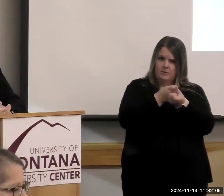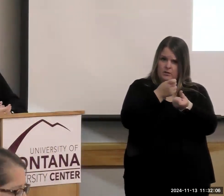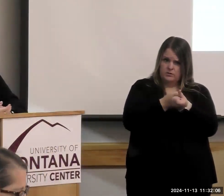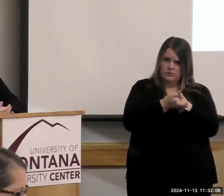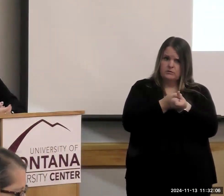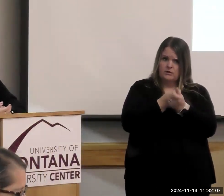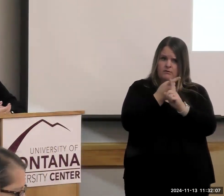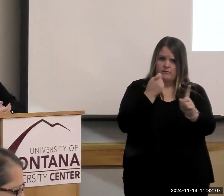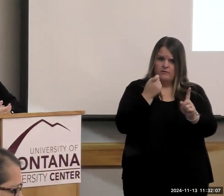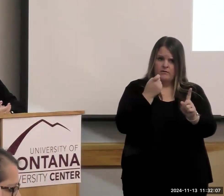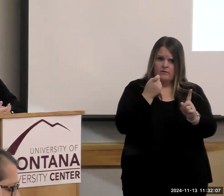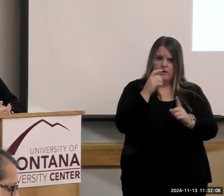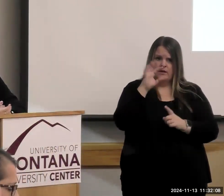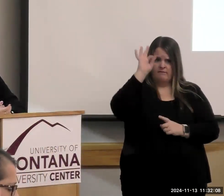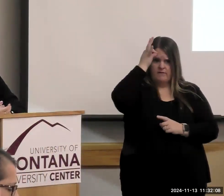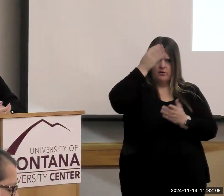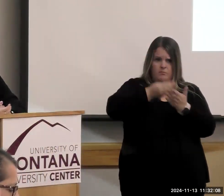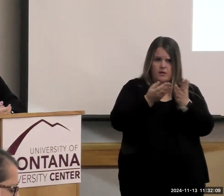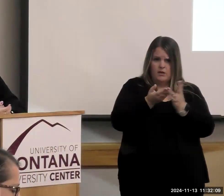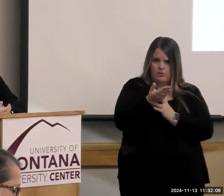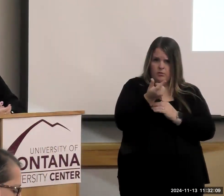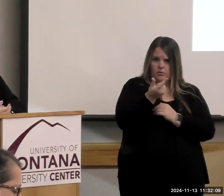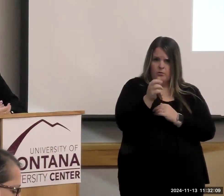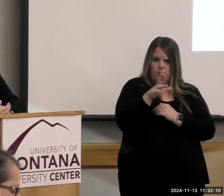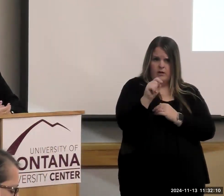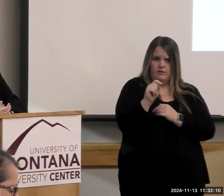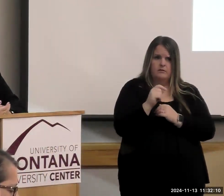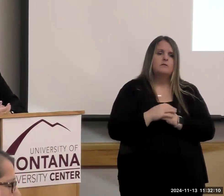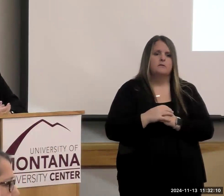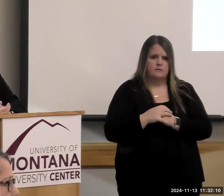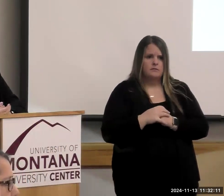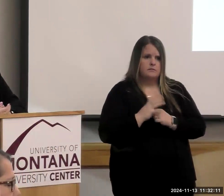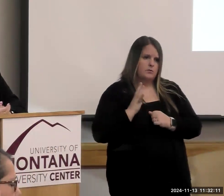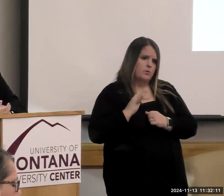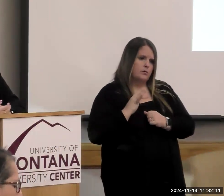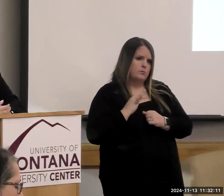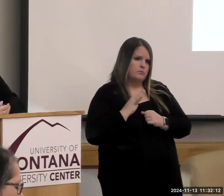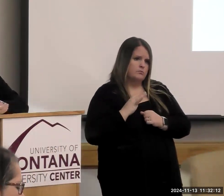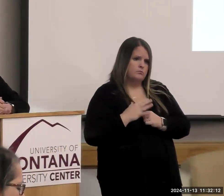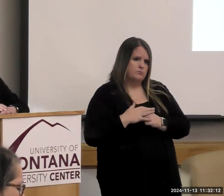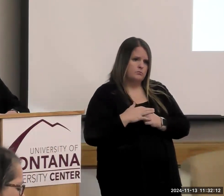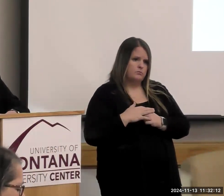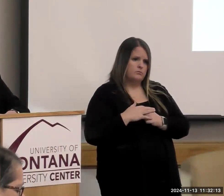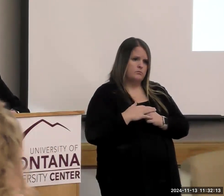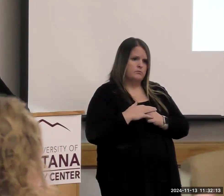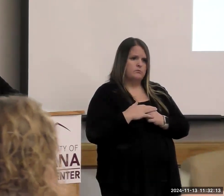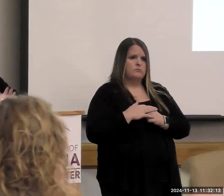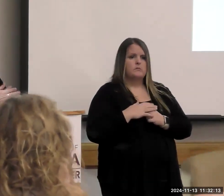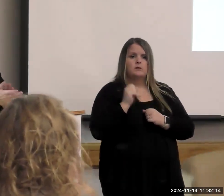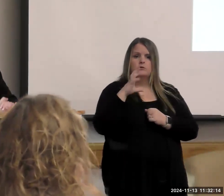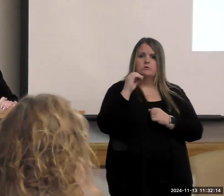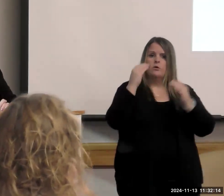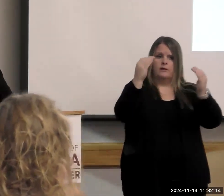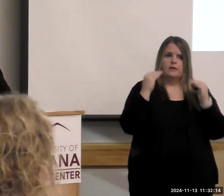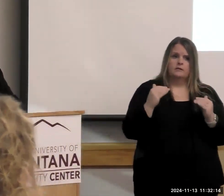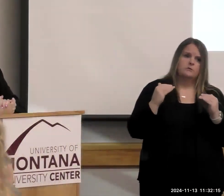sponsored by federal money through grants. Okay. Cool. Cool. Yes. Okay. So, then the next